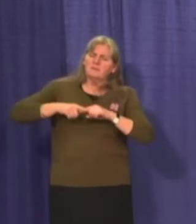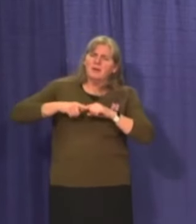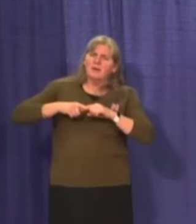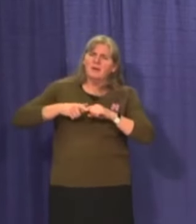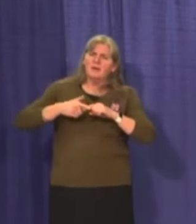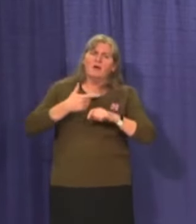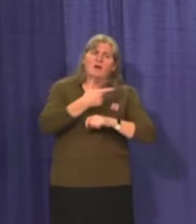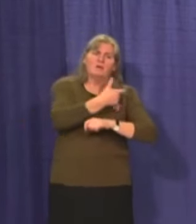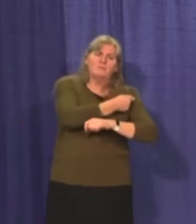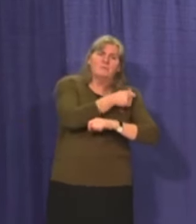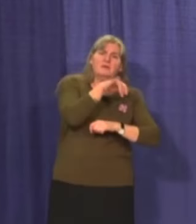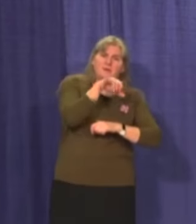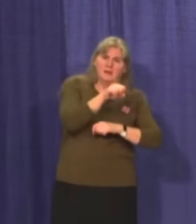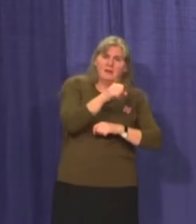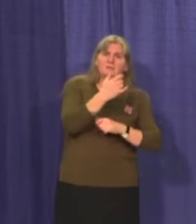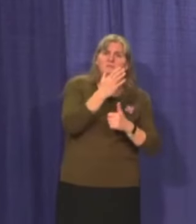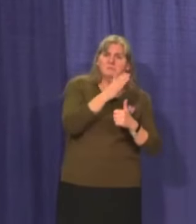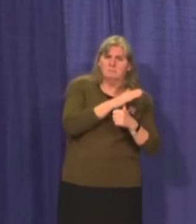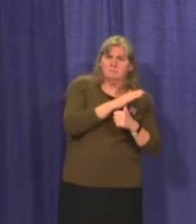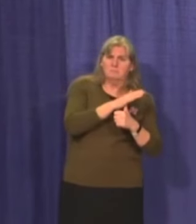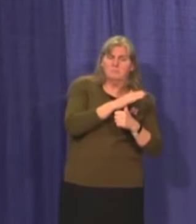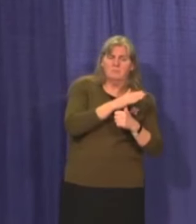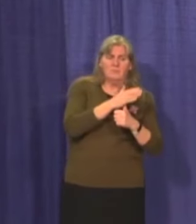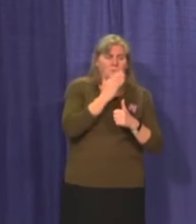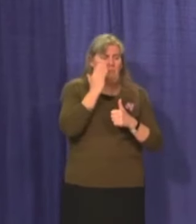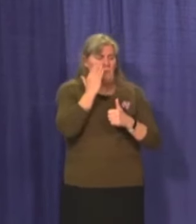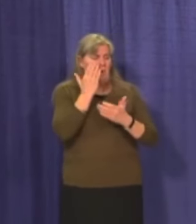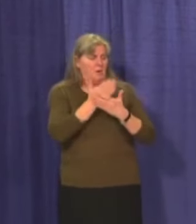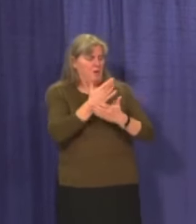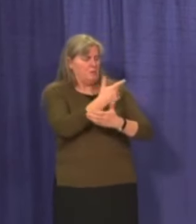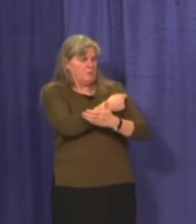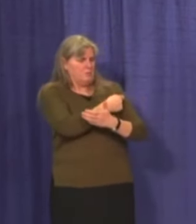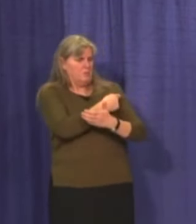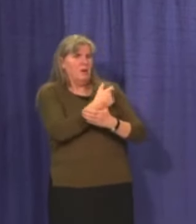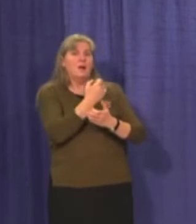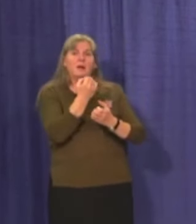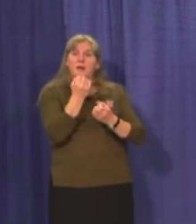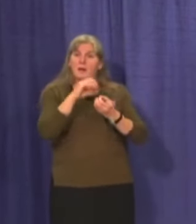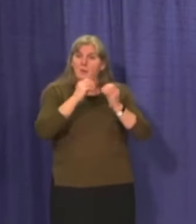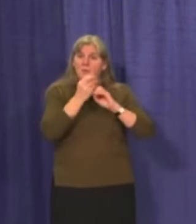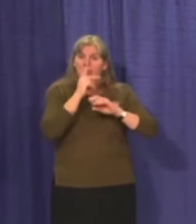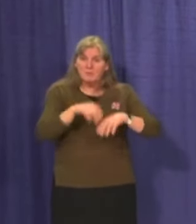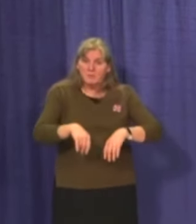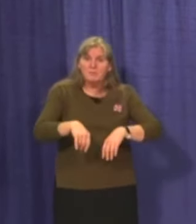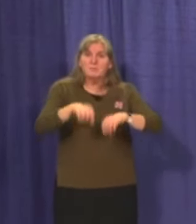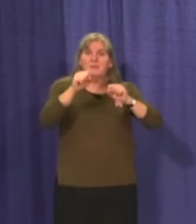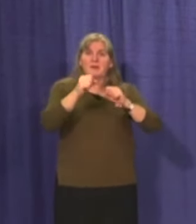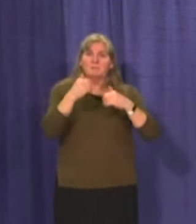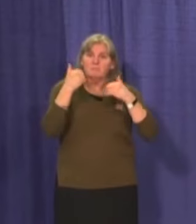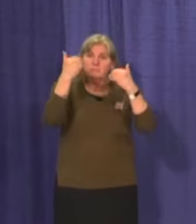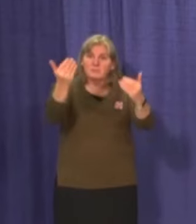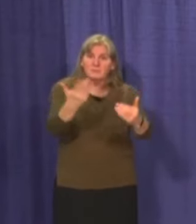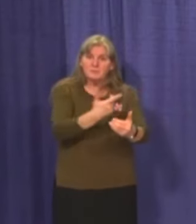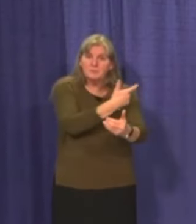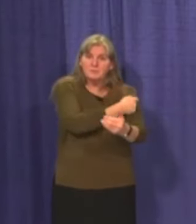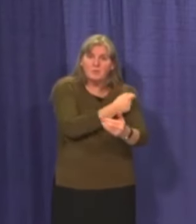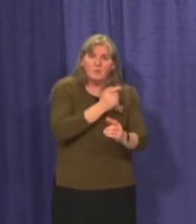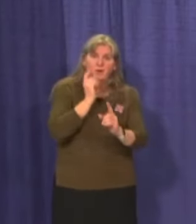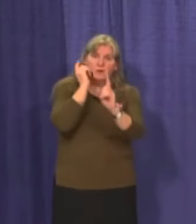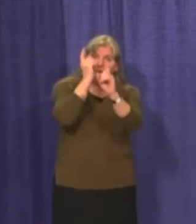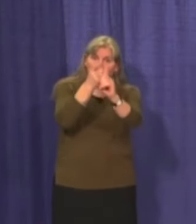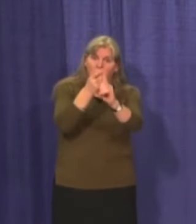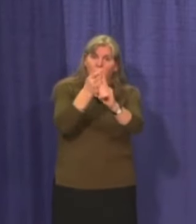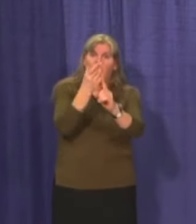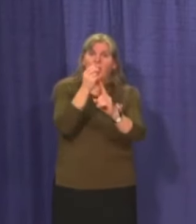vaccine. So the, so the, the knowledge of the vaccine, but also the uptake of the vaccine. And whether we will get to that, that goal of herd